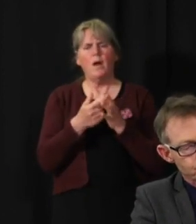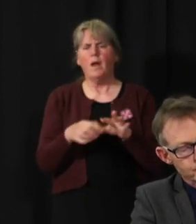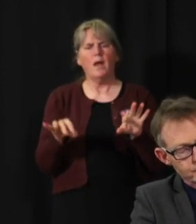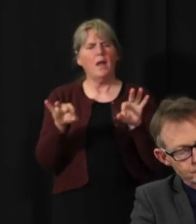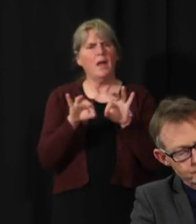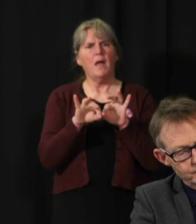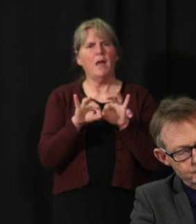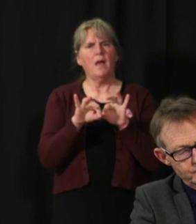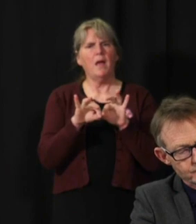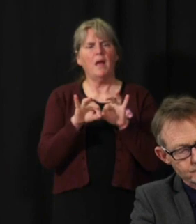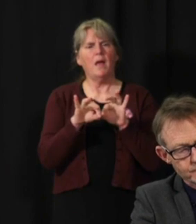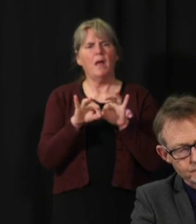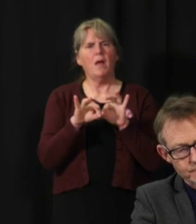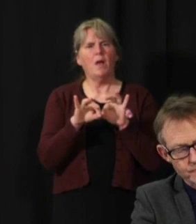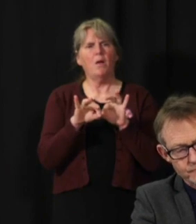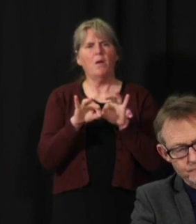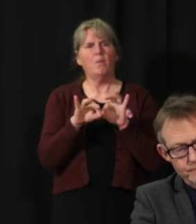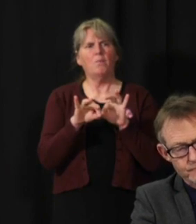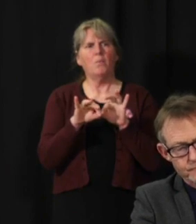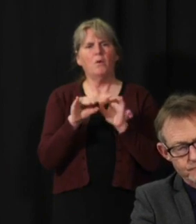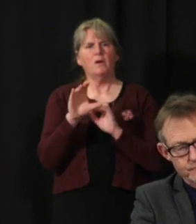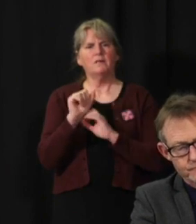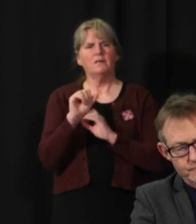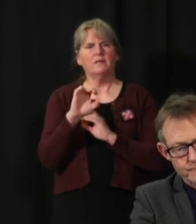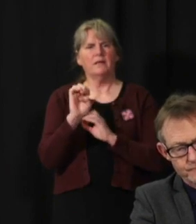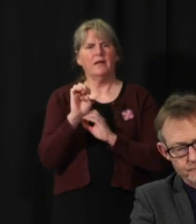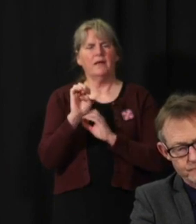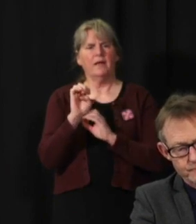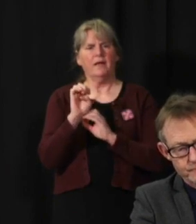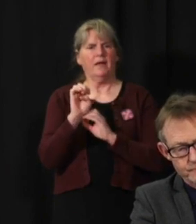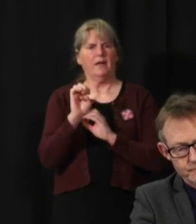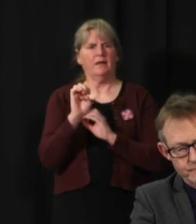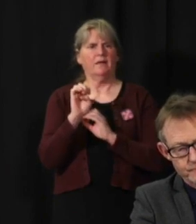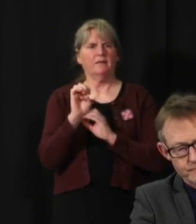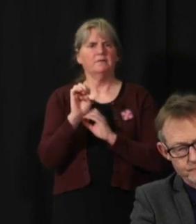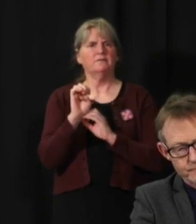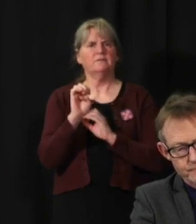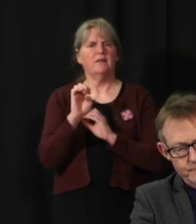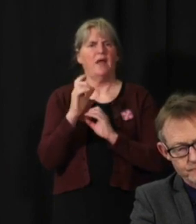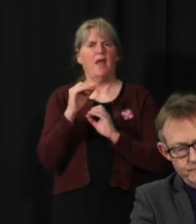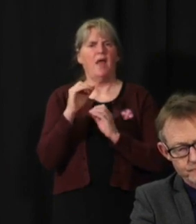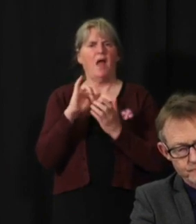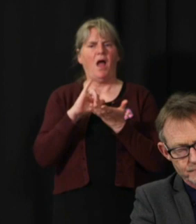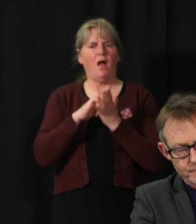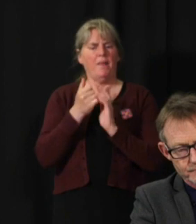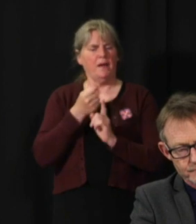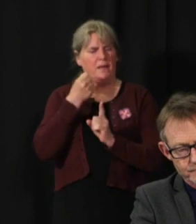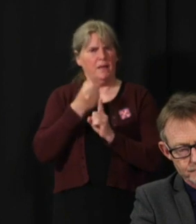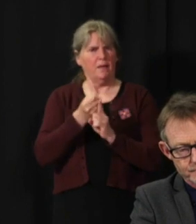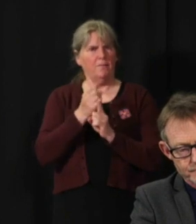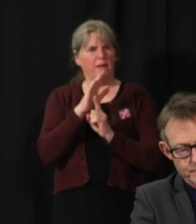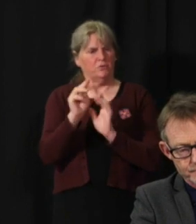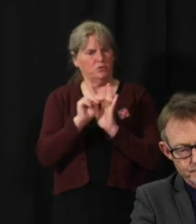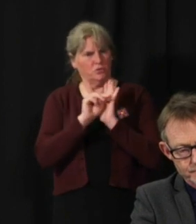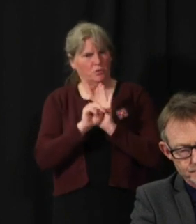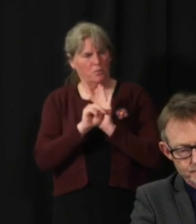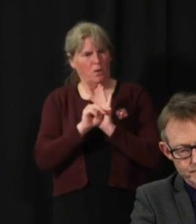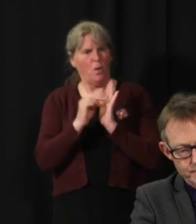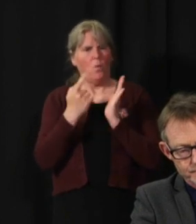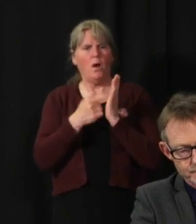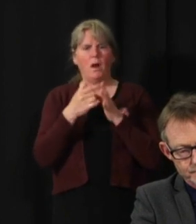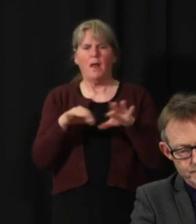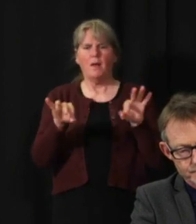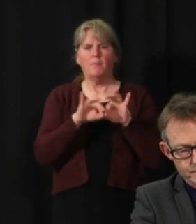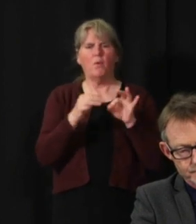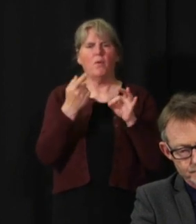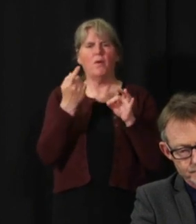cases you have in mind and how it can influence the modelling you have? What are the most important things that might